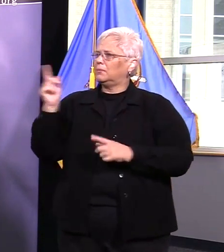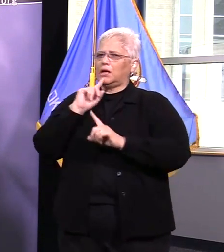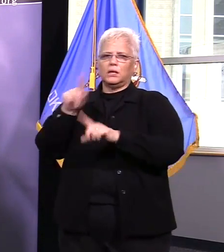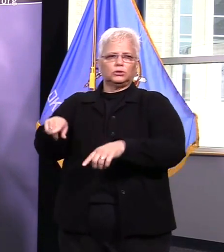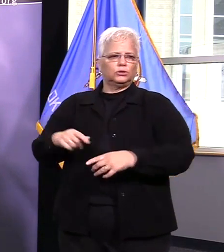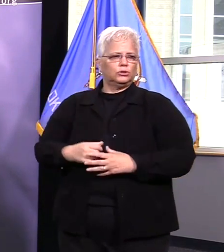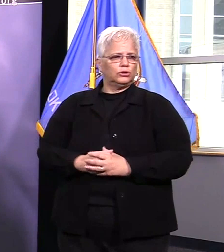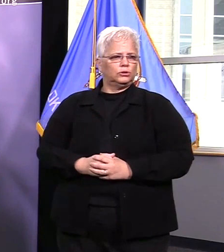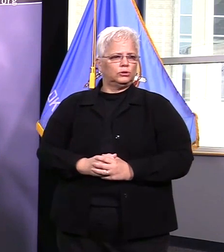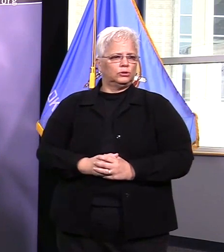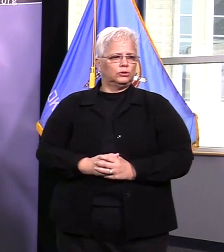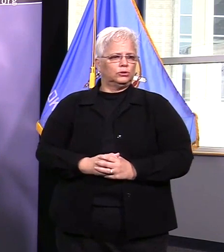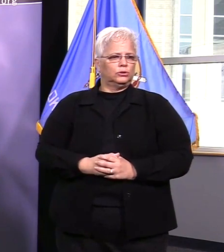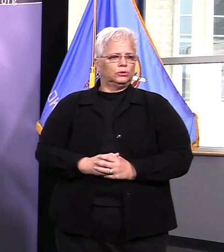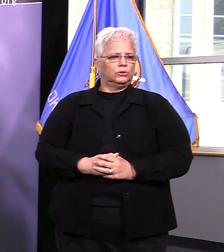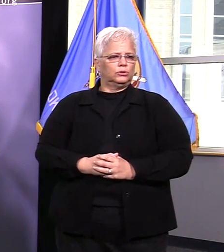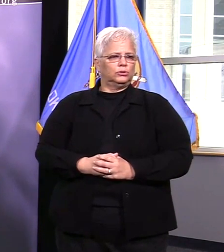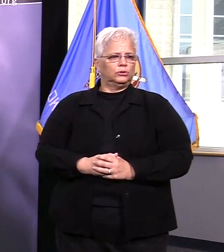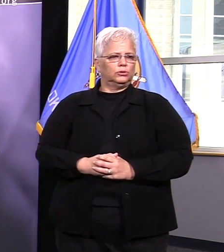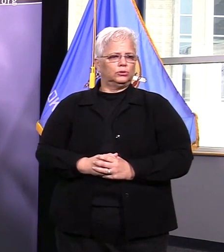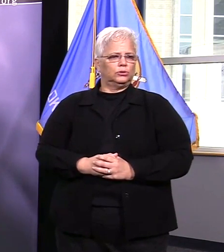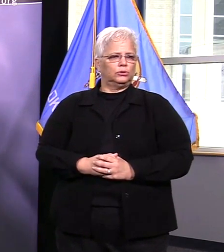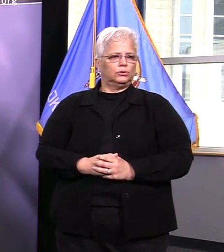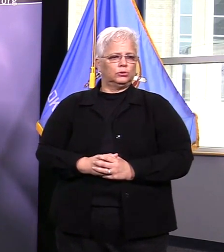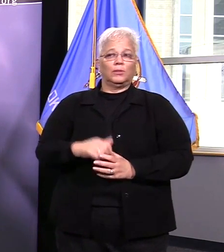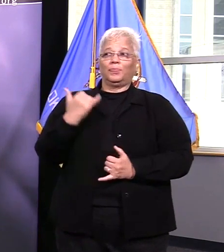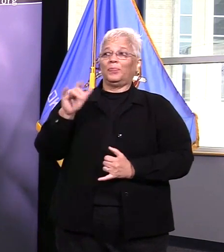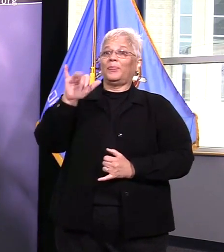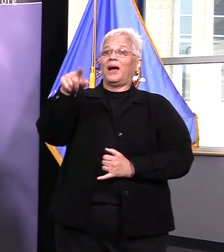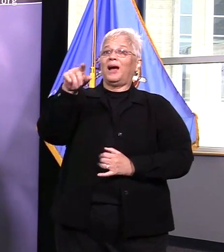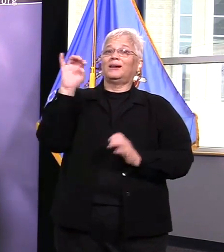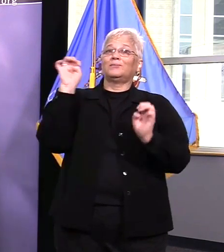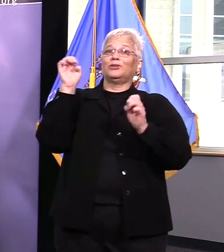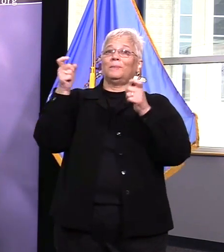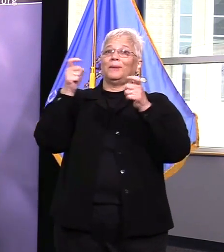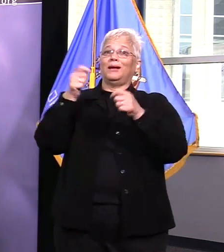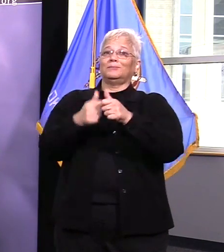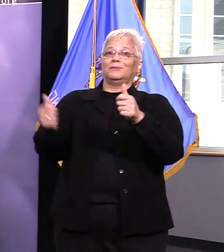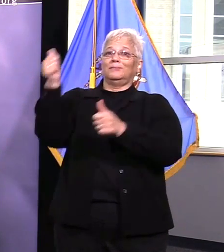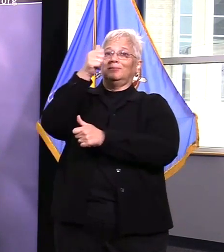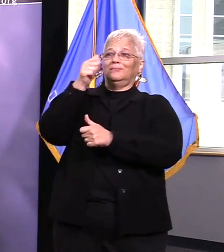emergency management so i'd be happy to turn that over to joe to give you more details